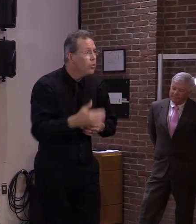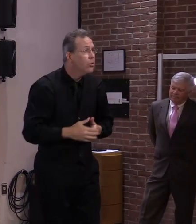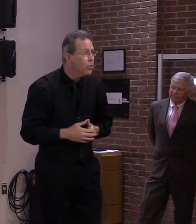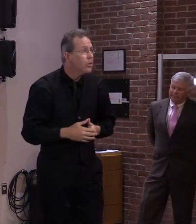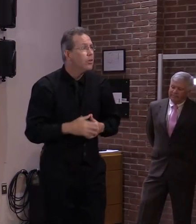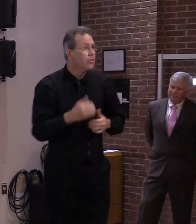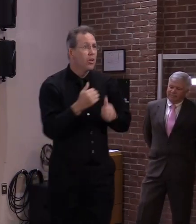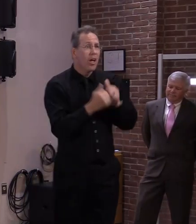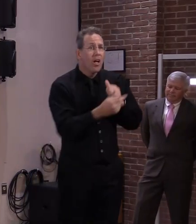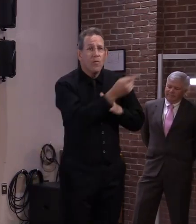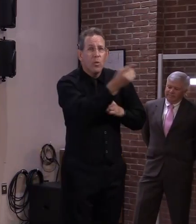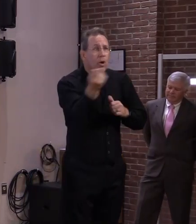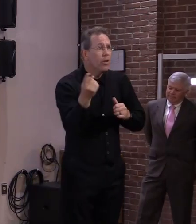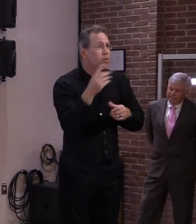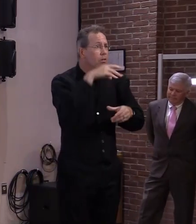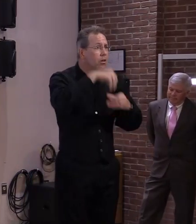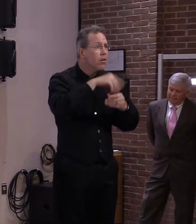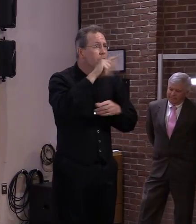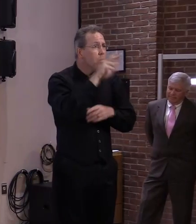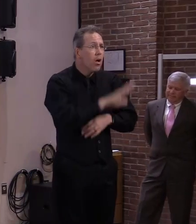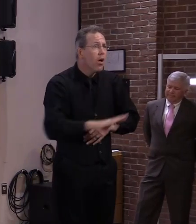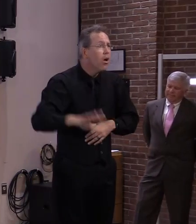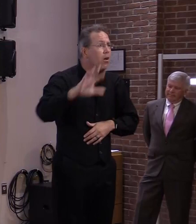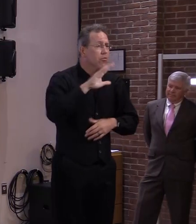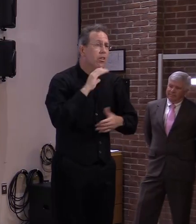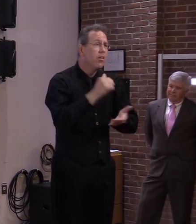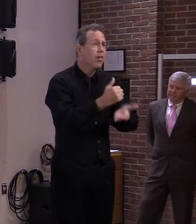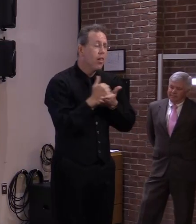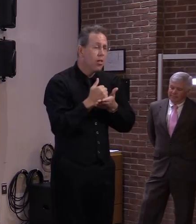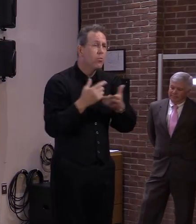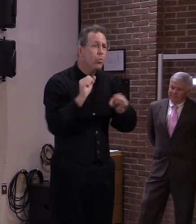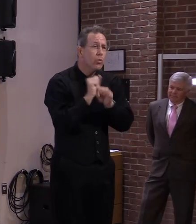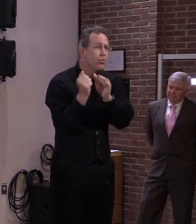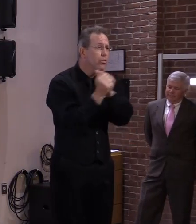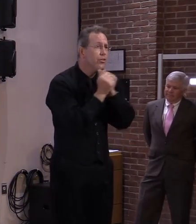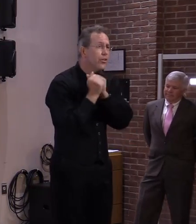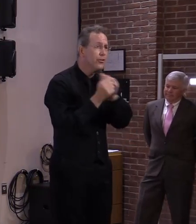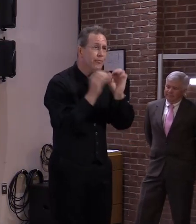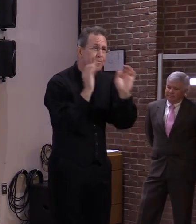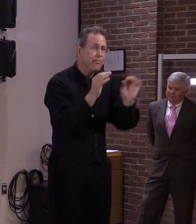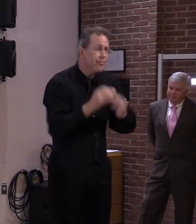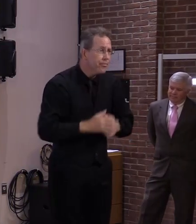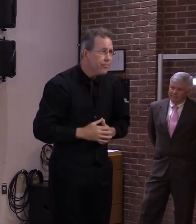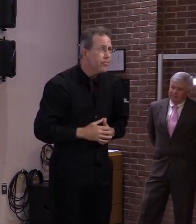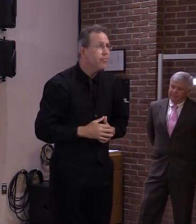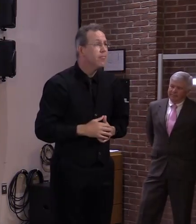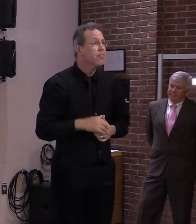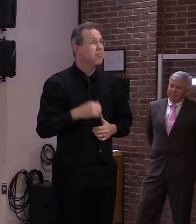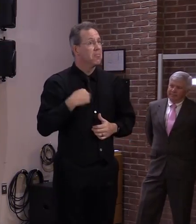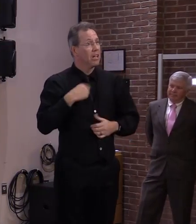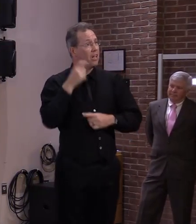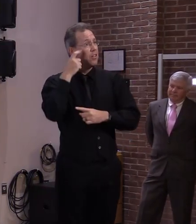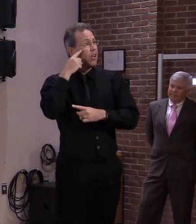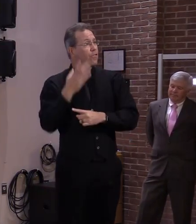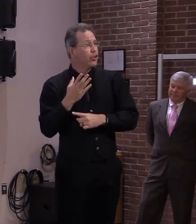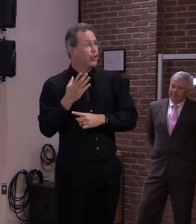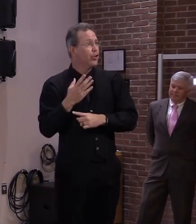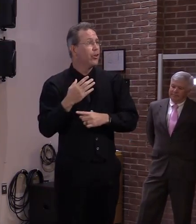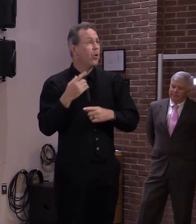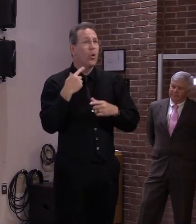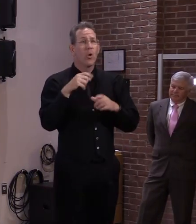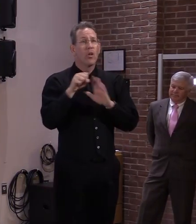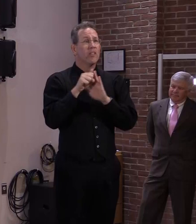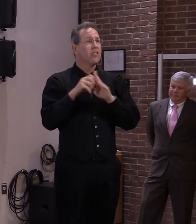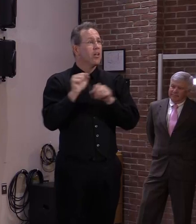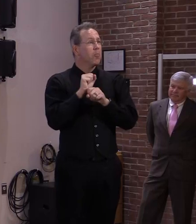vermont across different sectors and that doesn't it's not just from the government standpoint because it took uh it took the